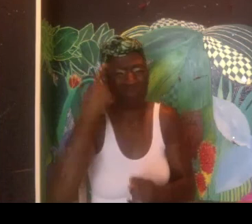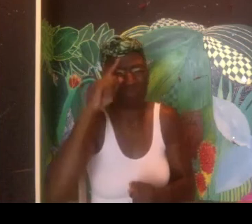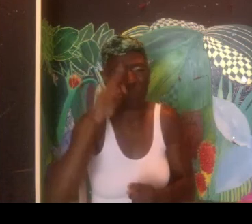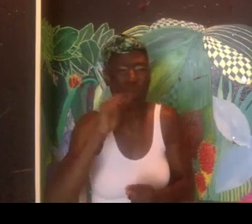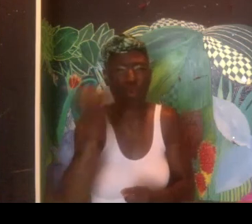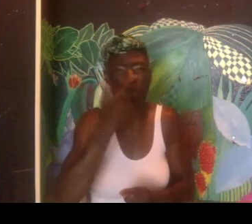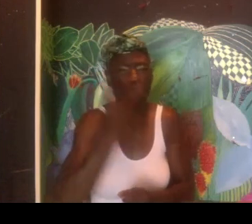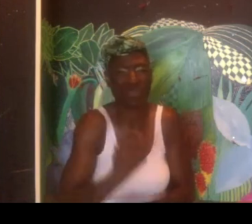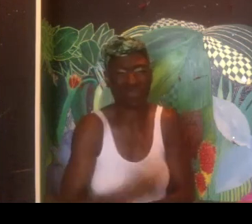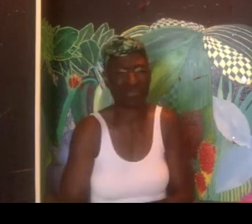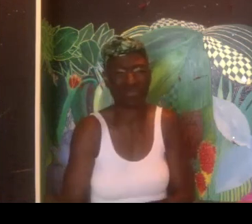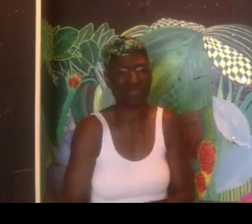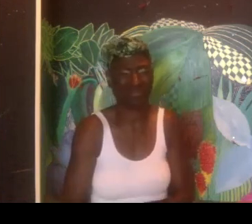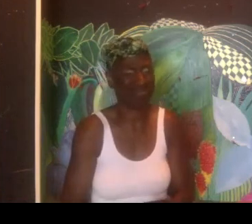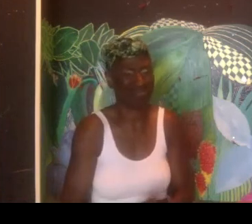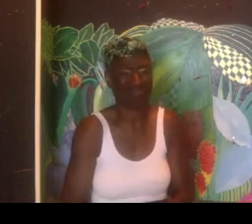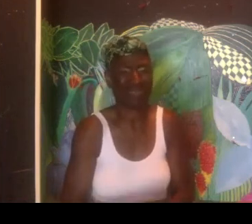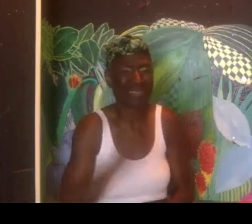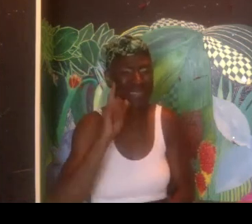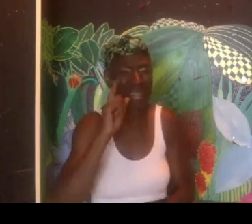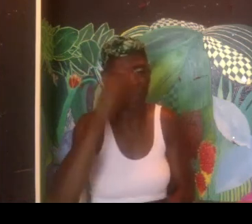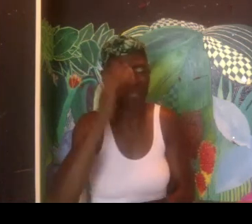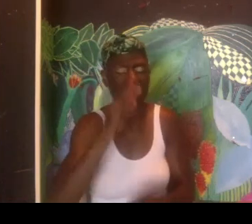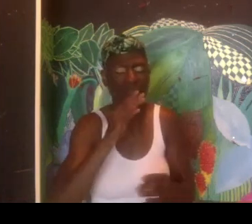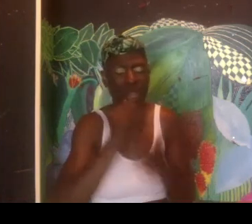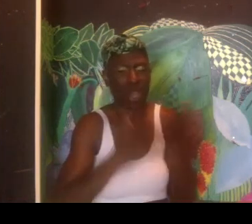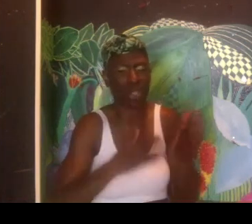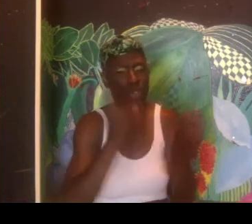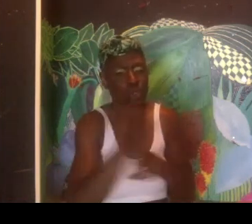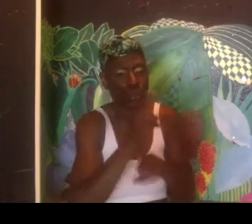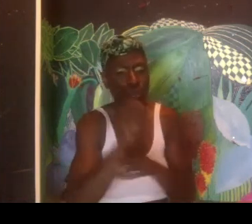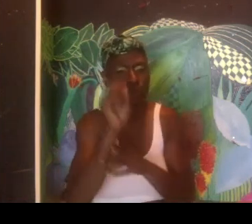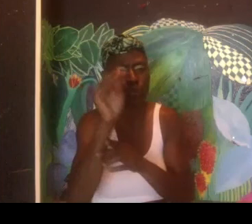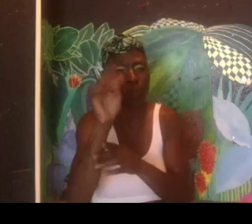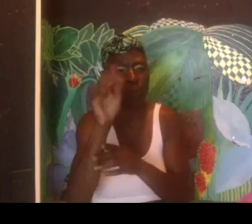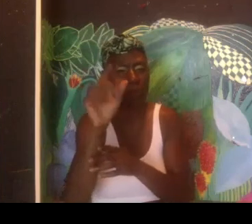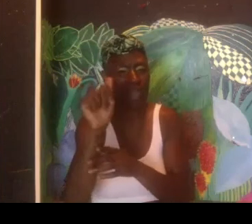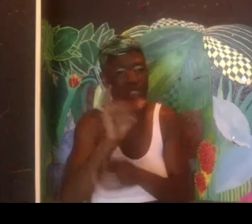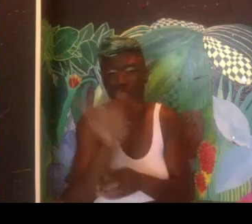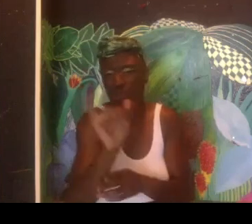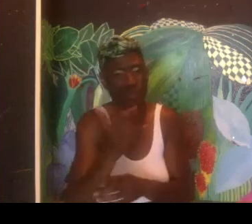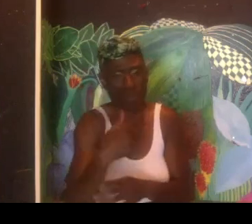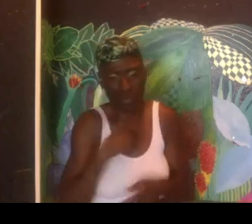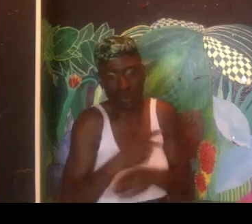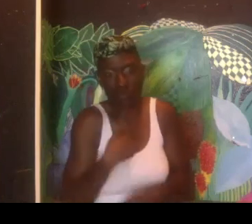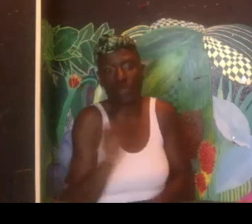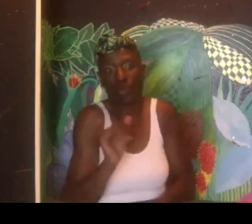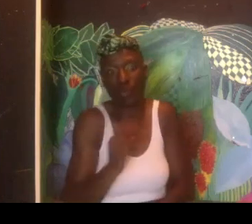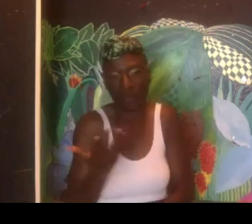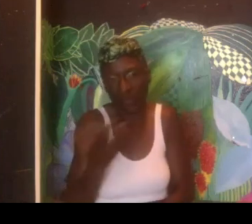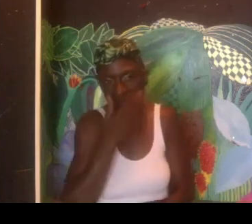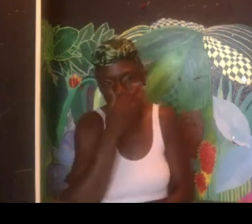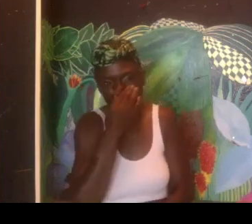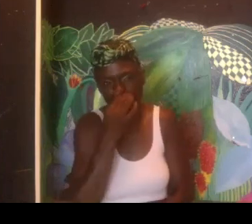through and everything that's been happening on social media regarding the Black Lives Matter movement is a great way for us to be involved. Um,